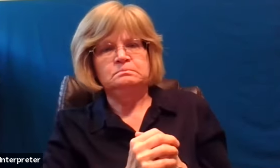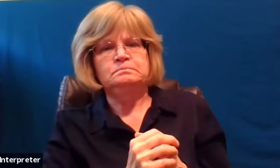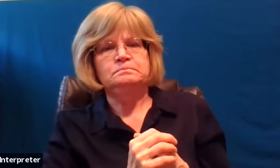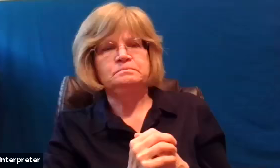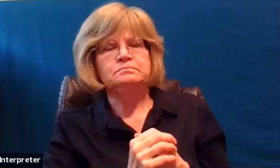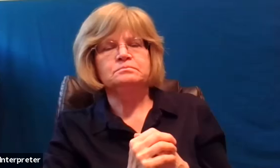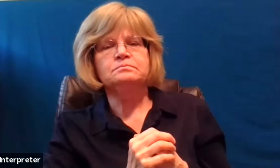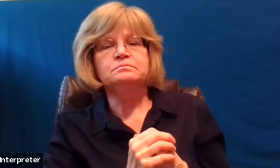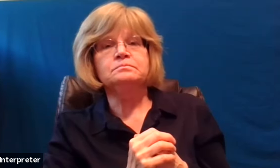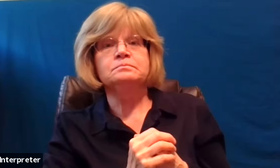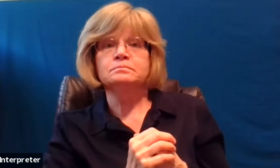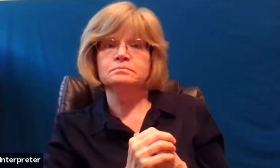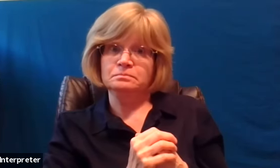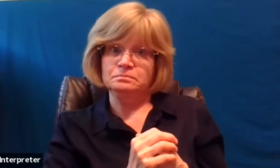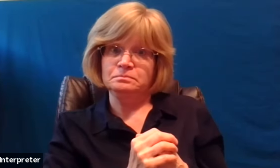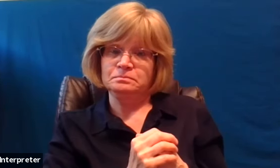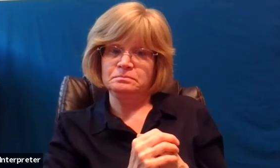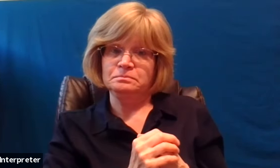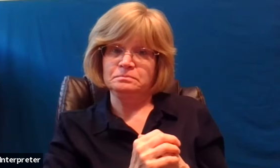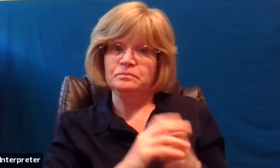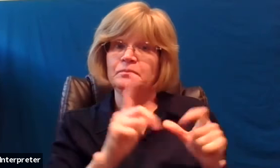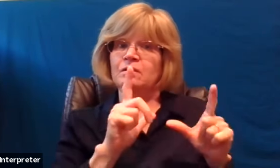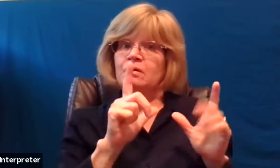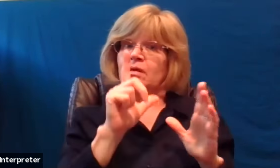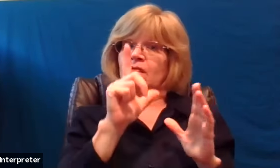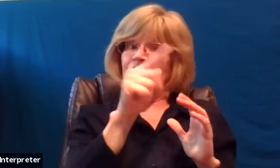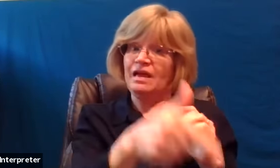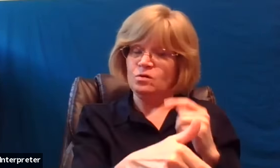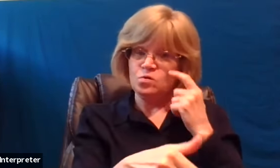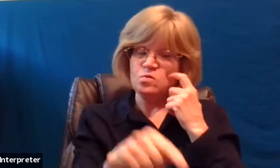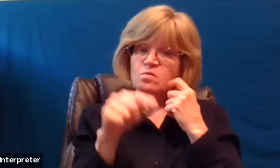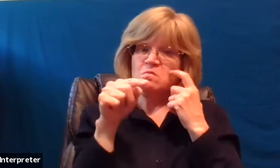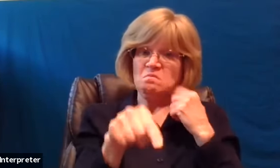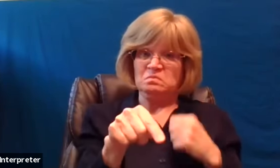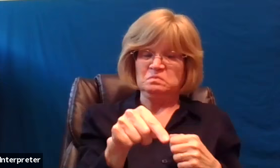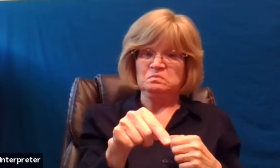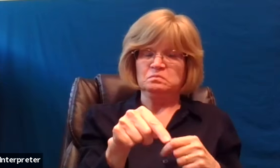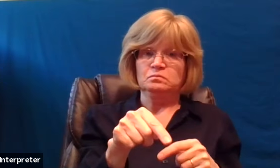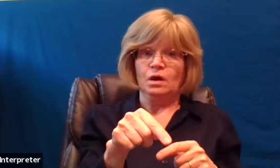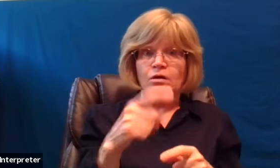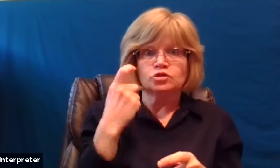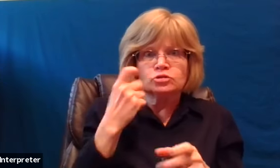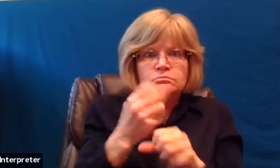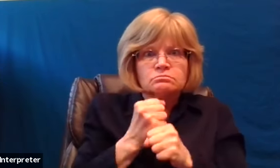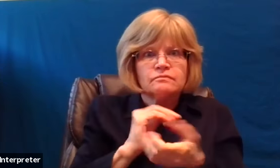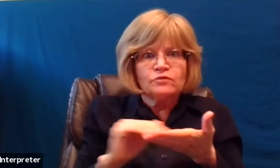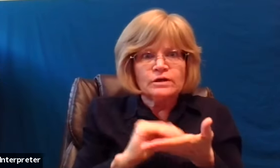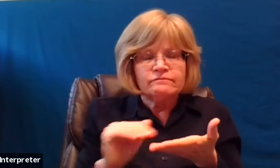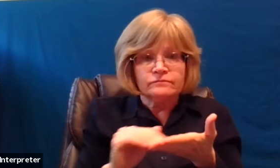afterwards then why does this servant who was just forgiven feel a need to the